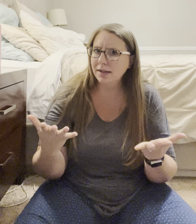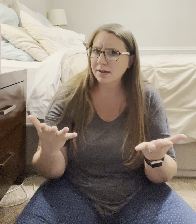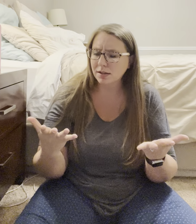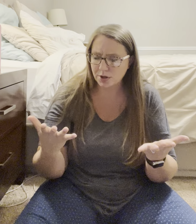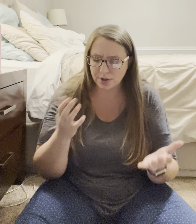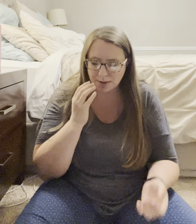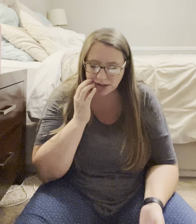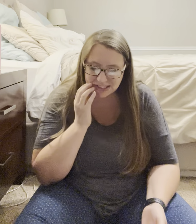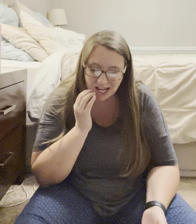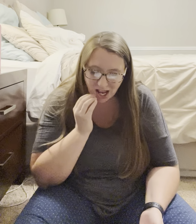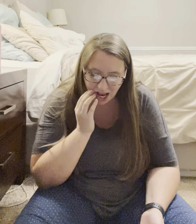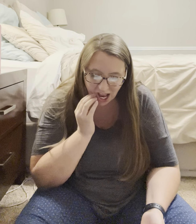Lowered eyebrows.